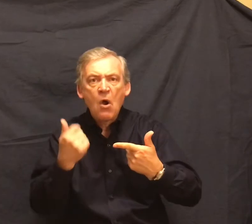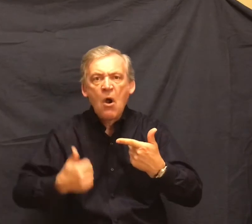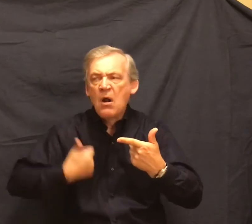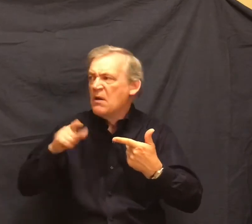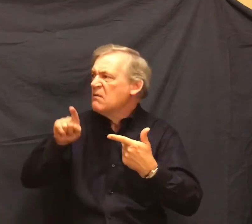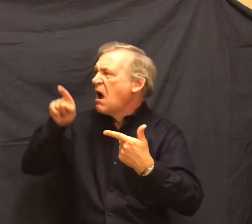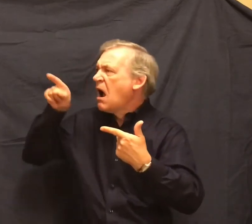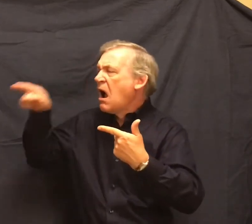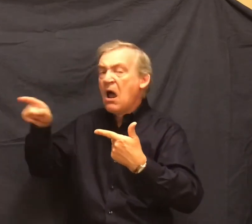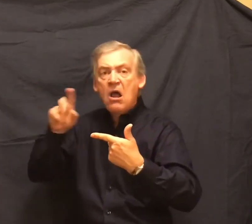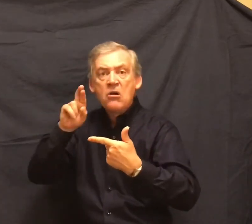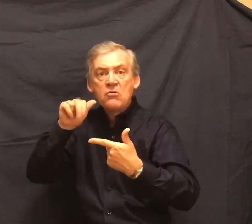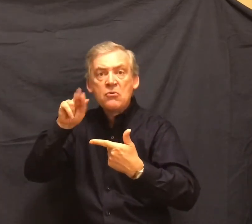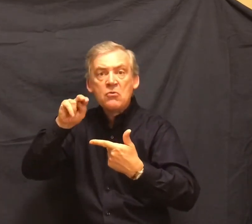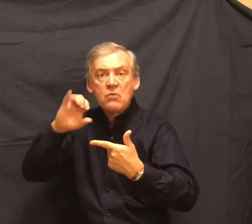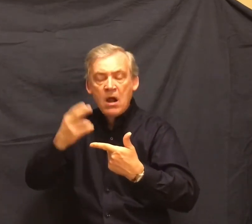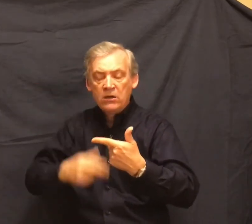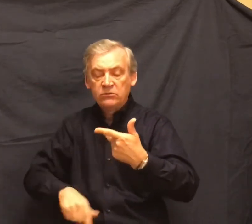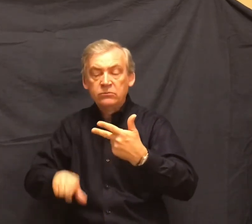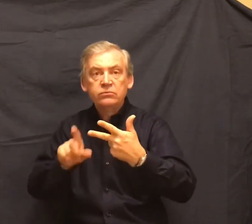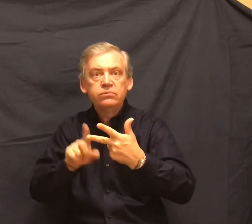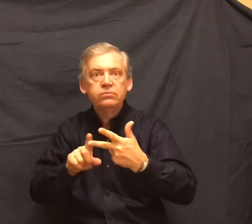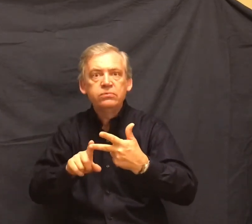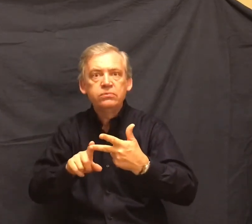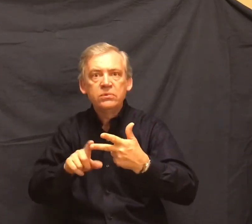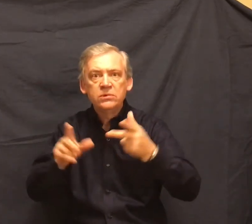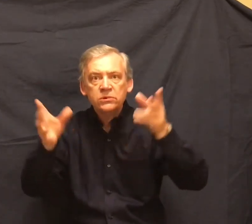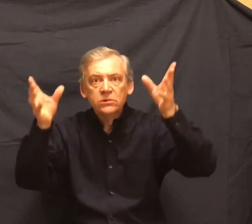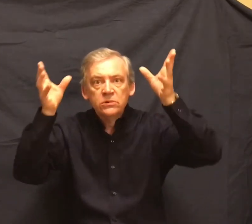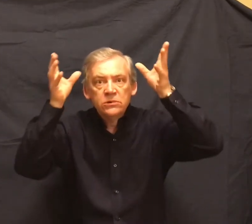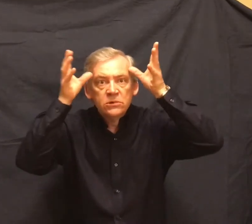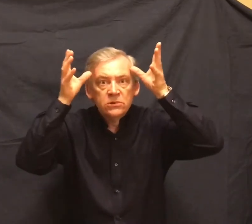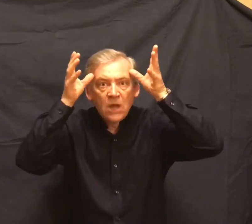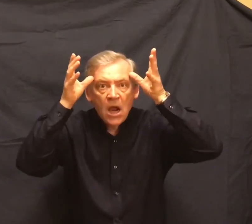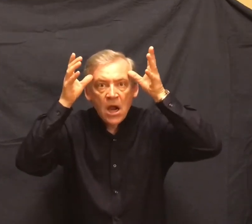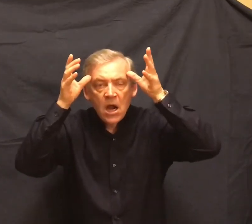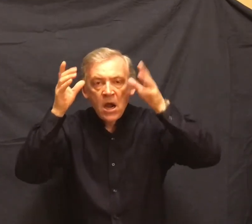and with the split-wedge tracks of deer that come to drink in the dark.